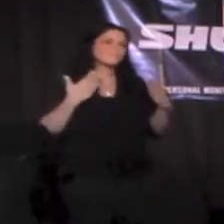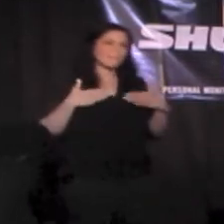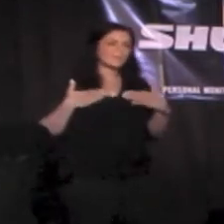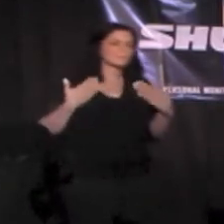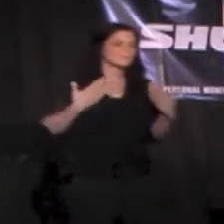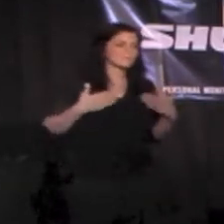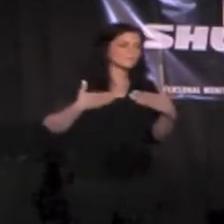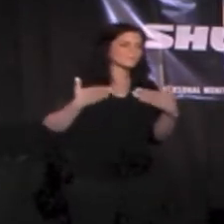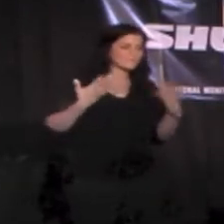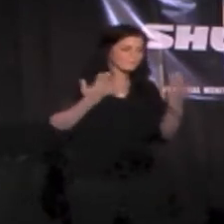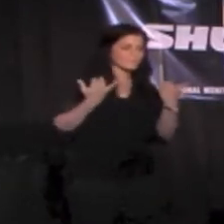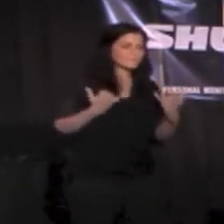thing